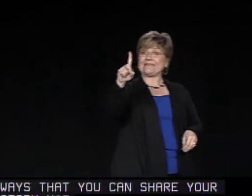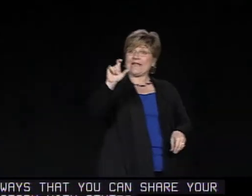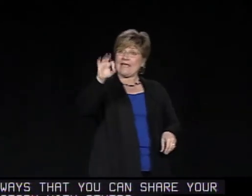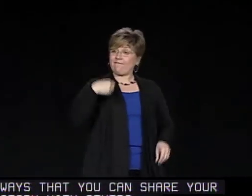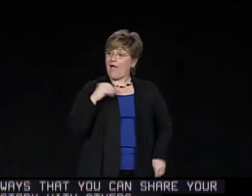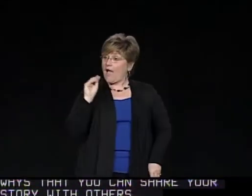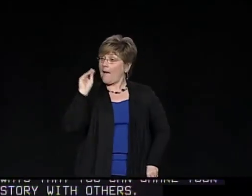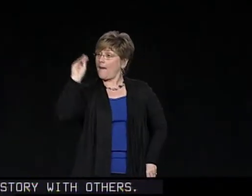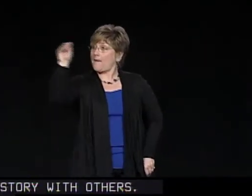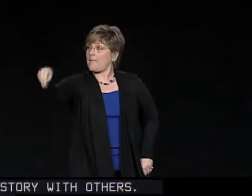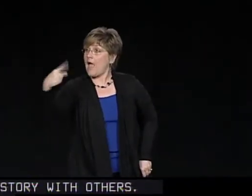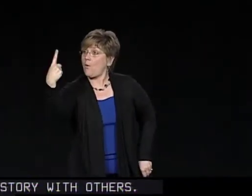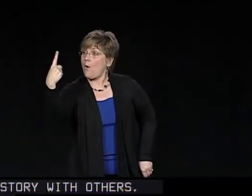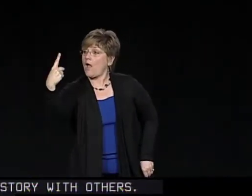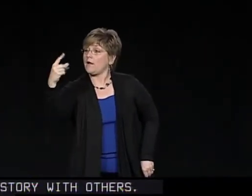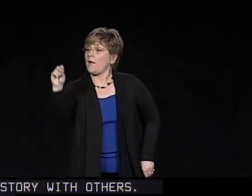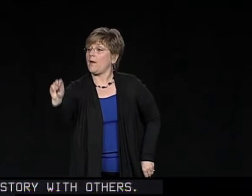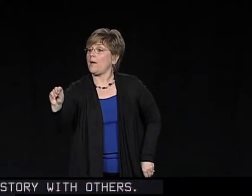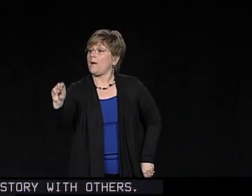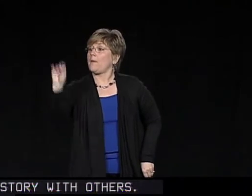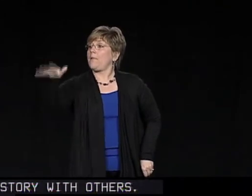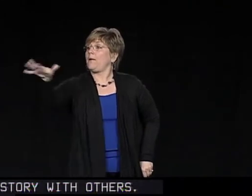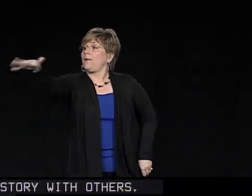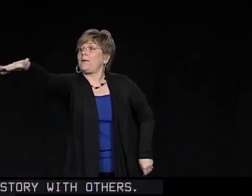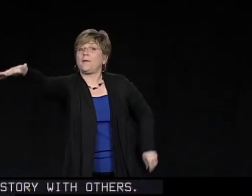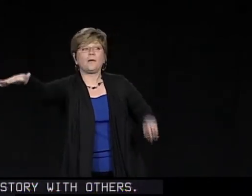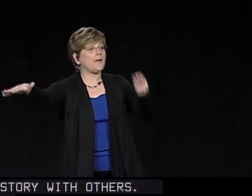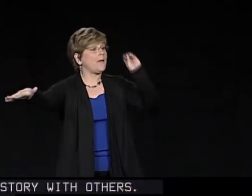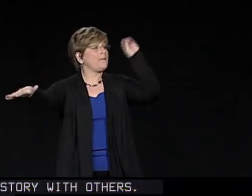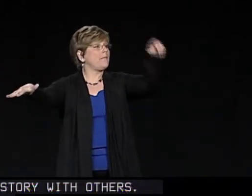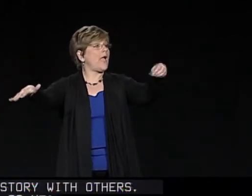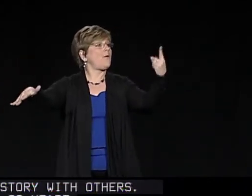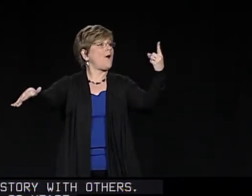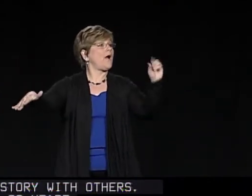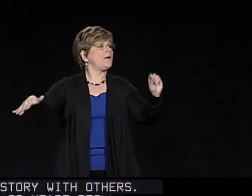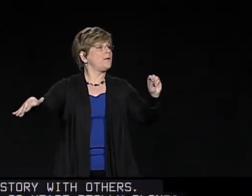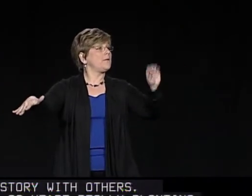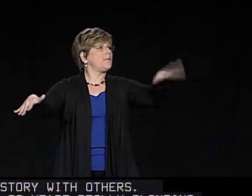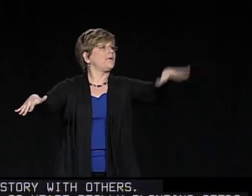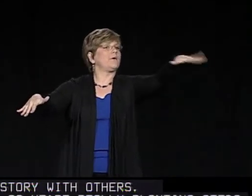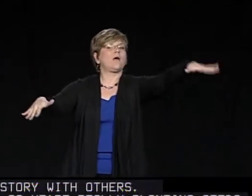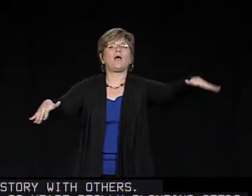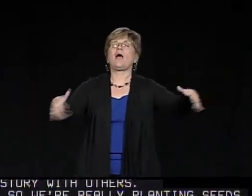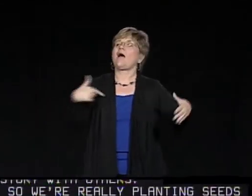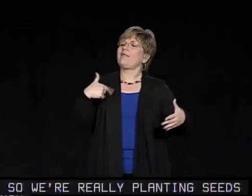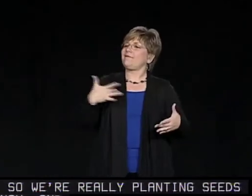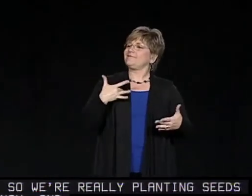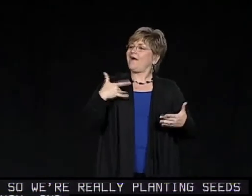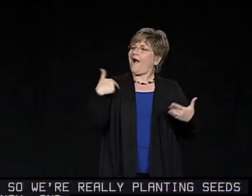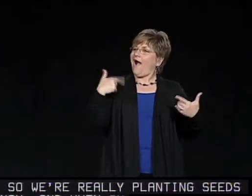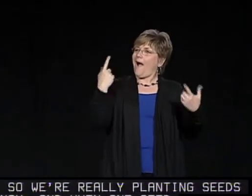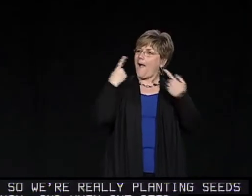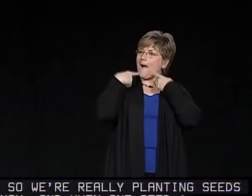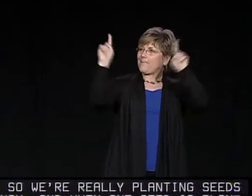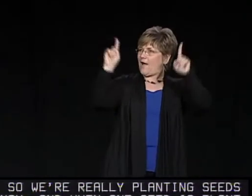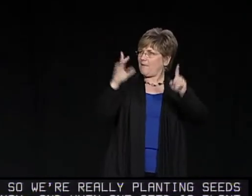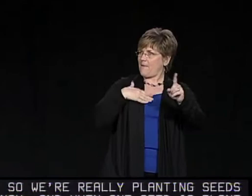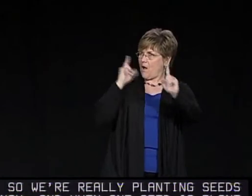So we're really planting seeds now. And when one seed is planted, that will multiply